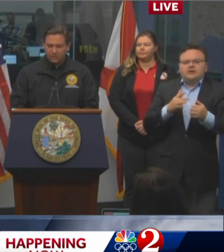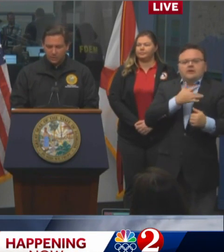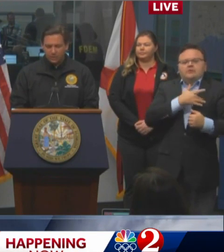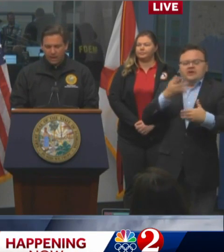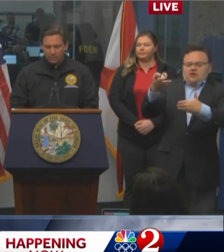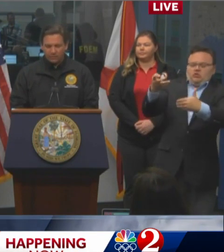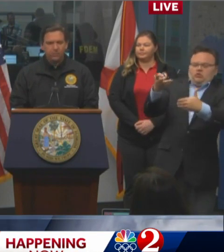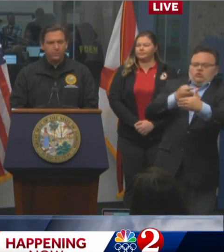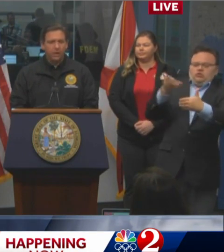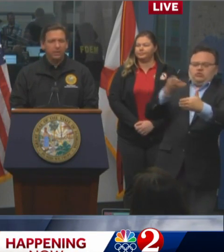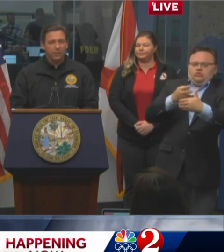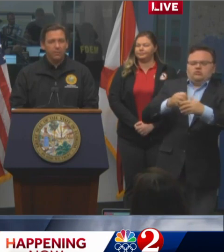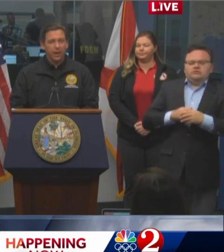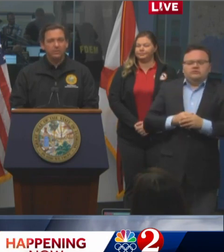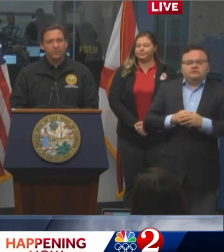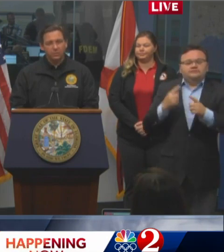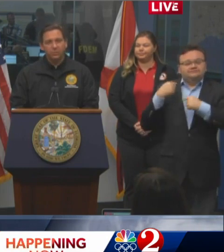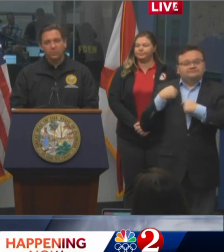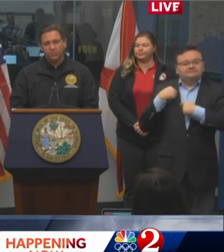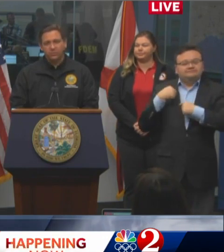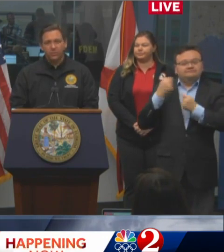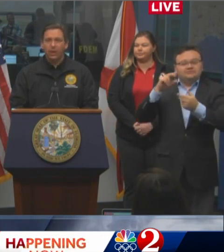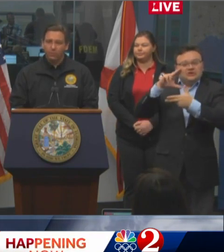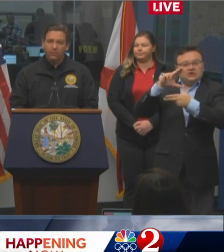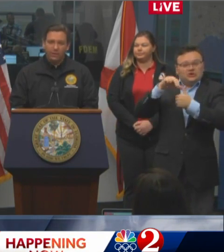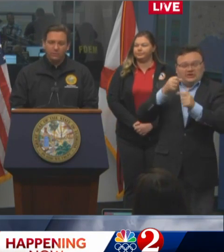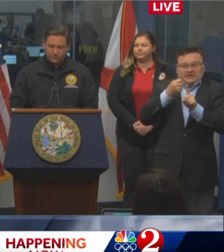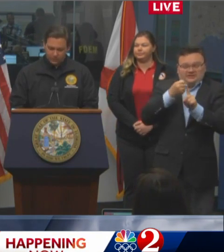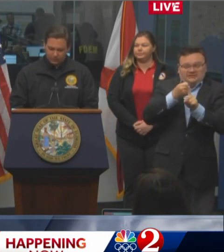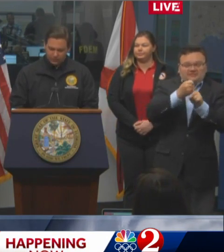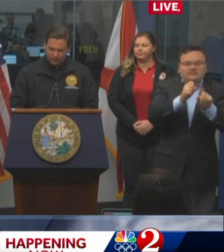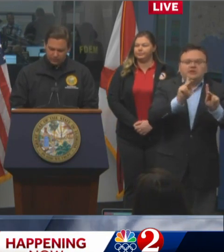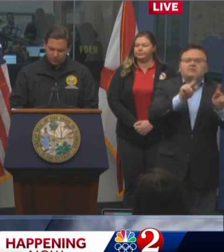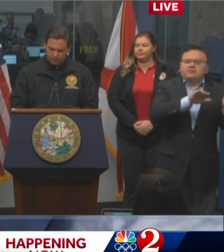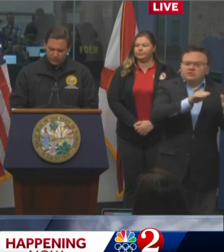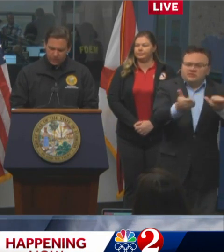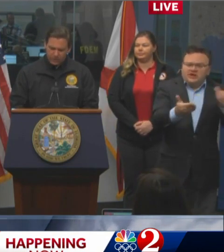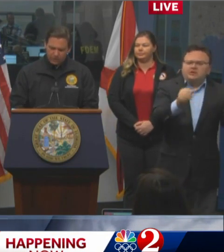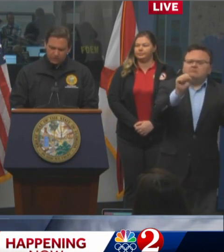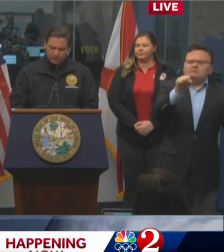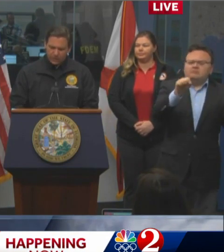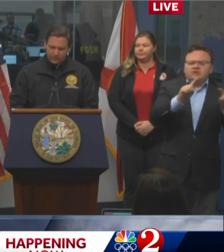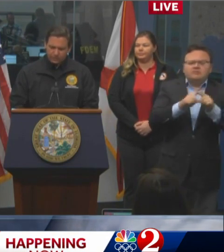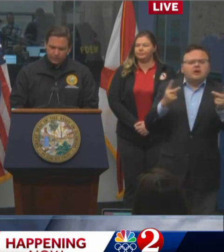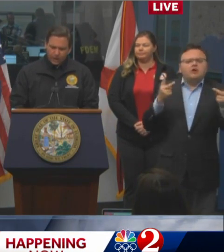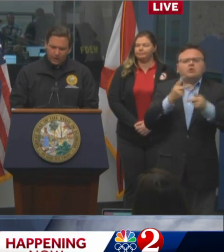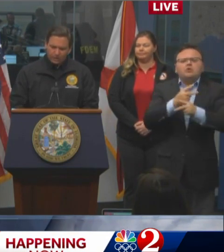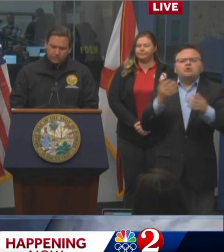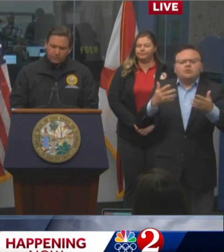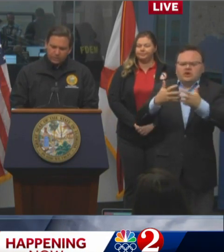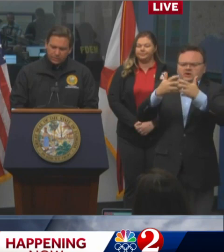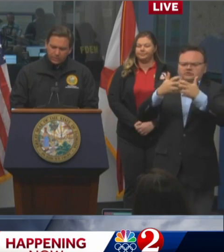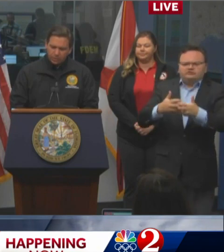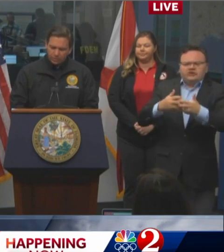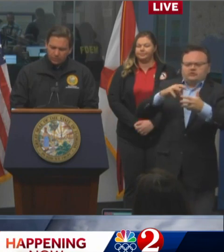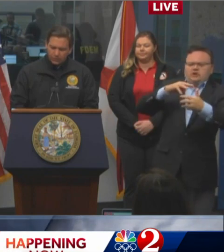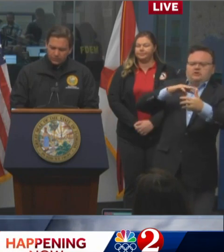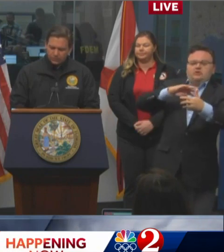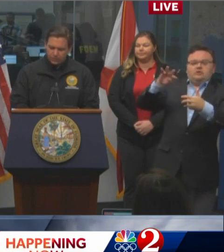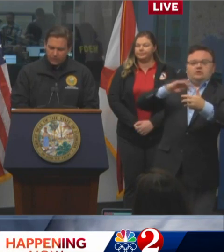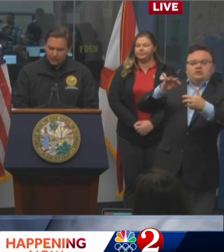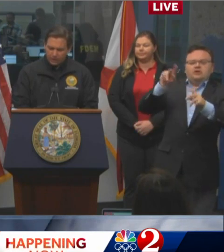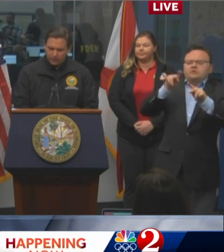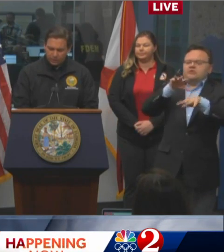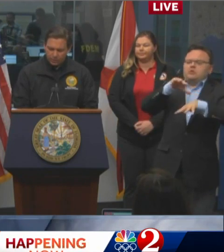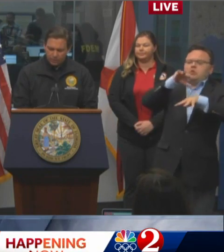years than there have been for direct impacts and storms in Florida. And we've had some significant storms hit our state. So listen to local